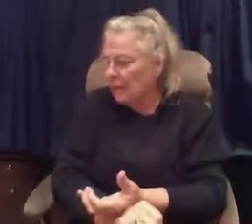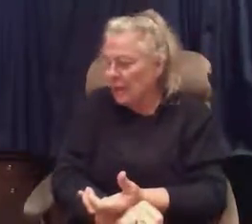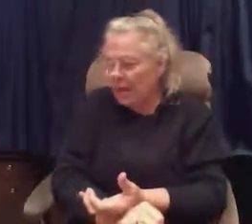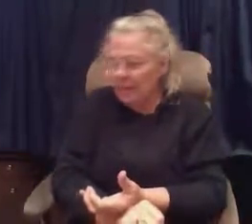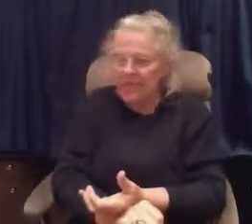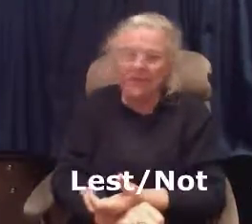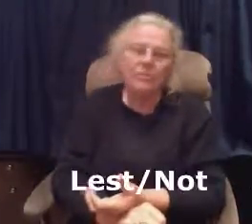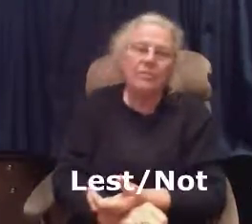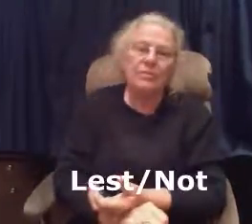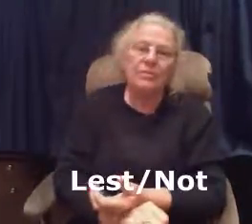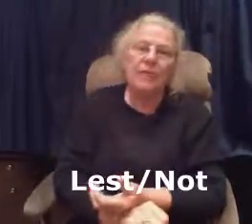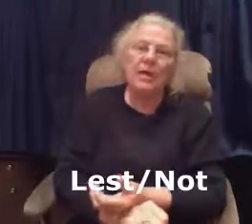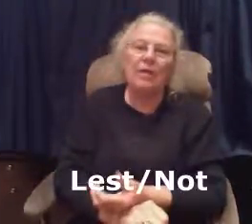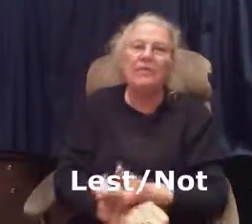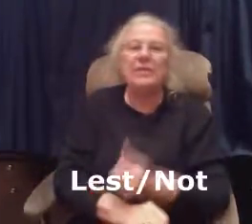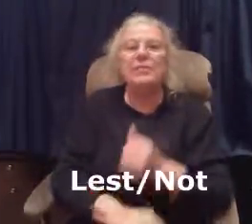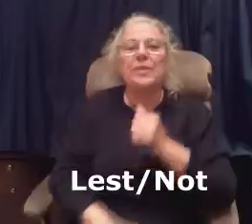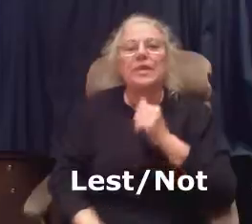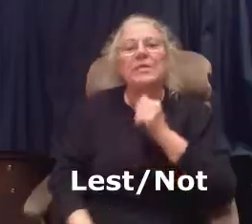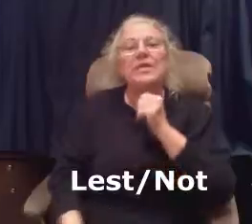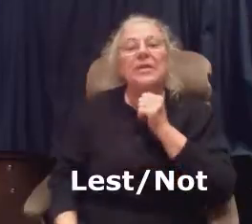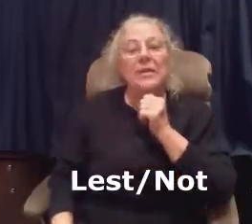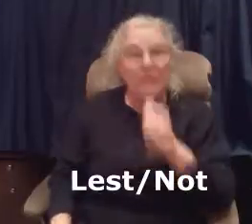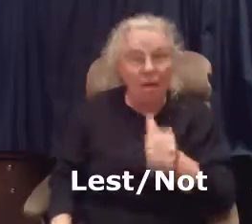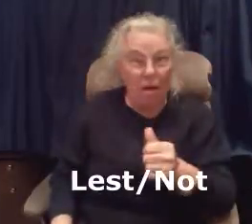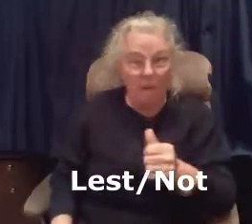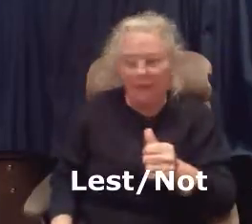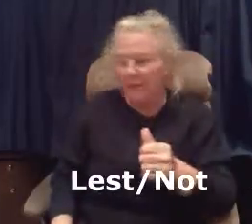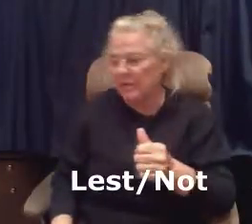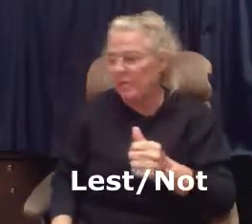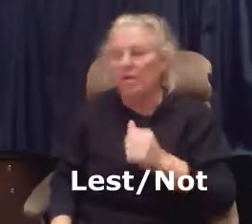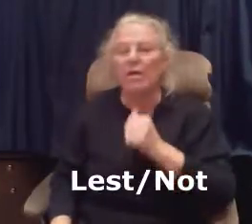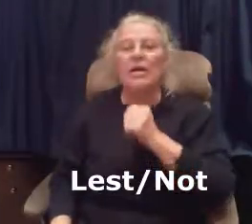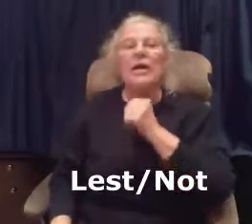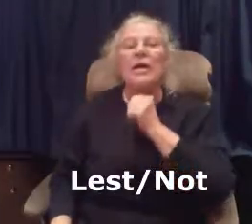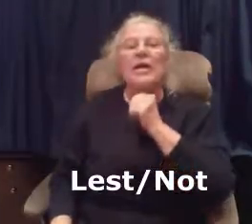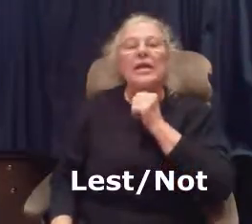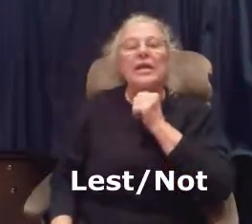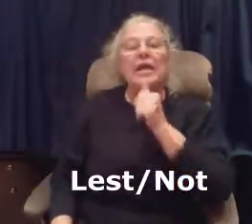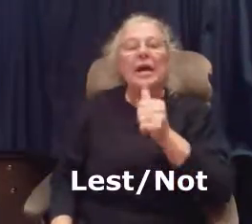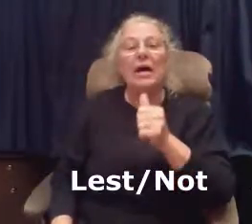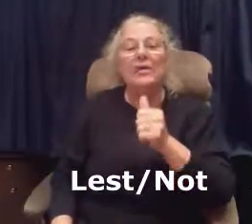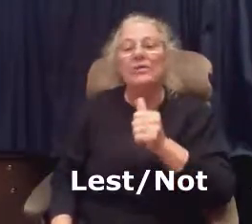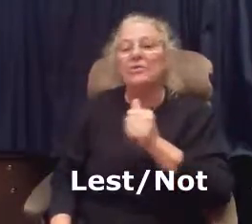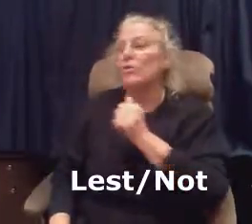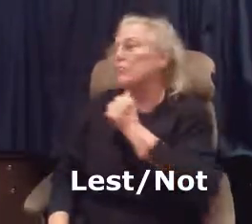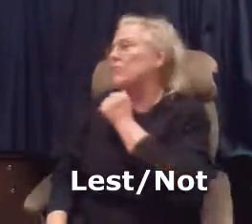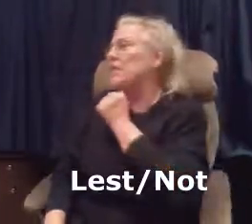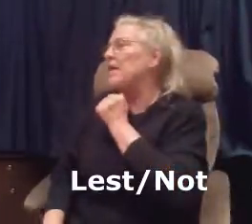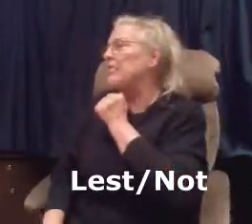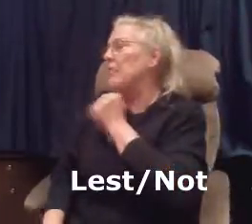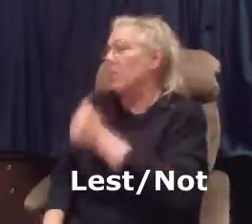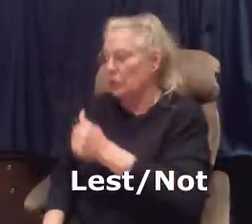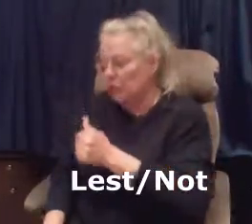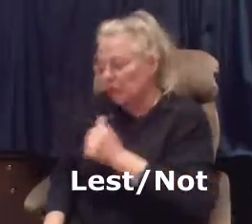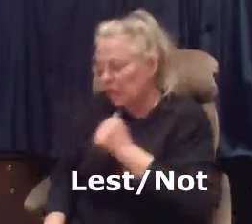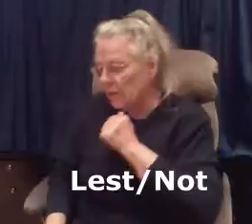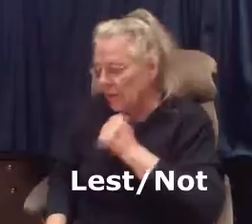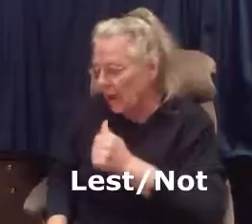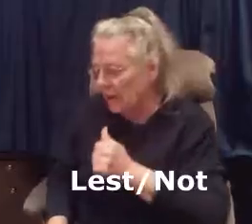Lest. Now, this means not in this song. Not. So, take it from under your chin. Not.